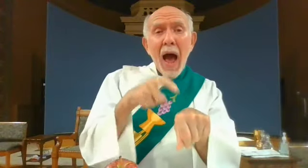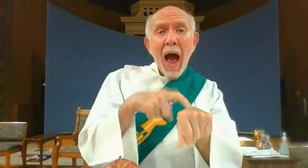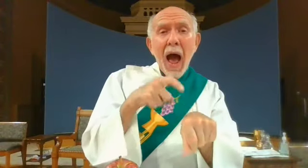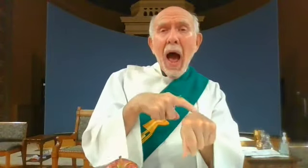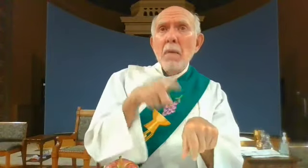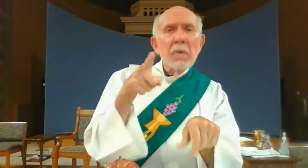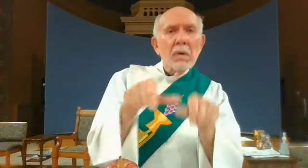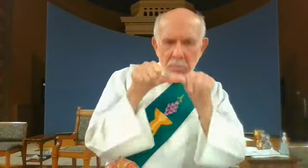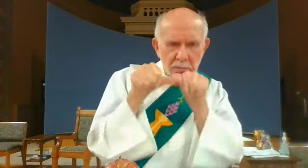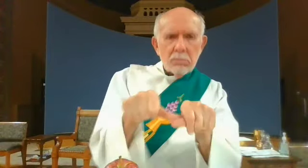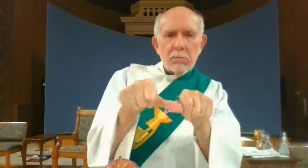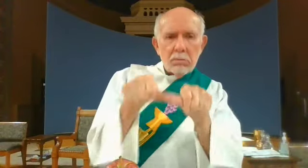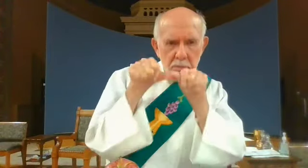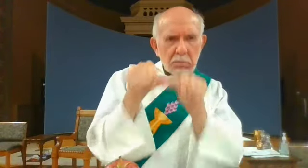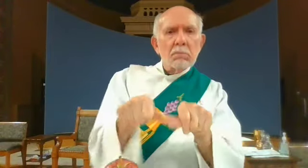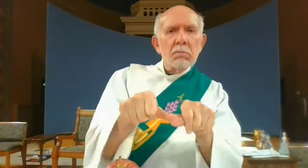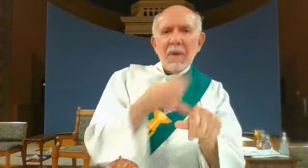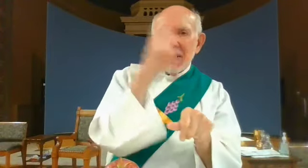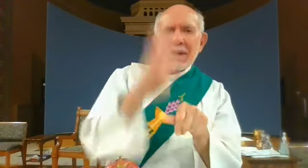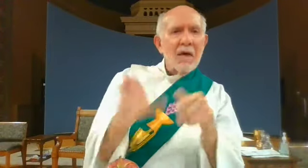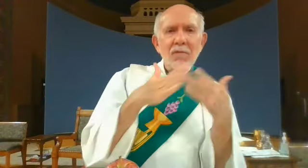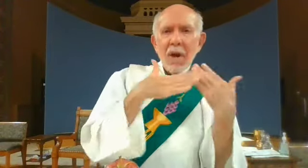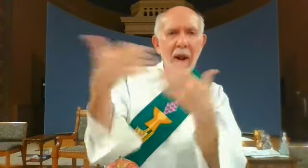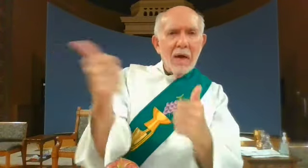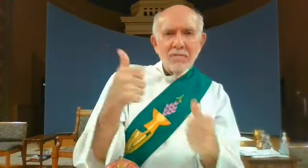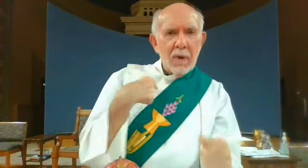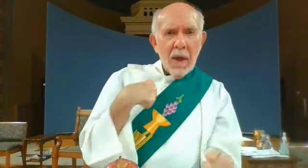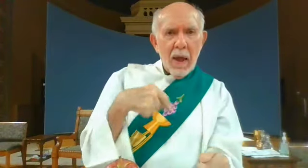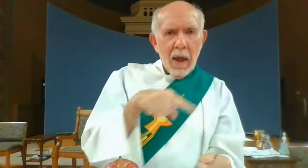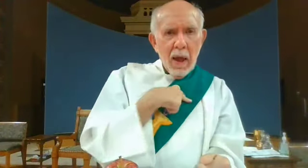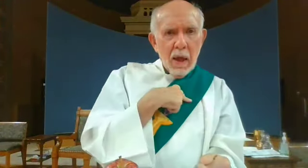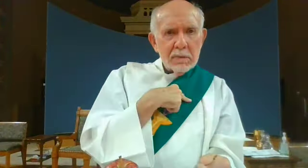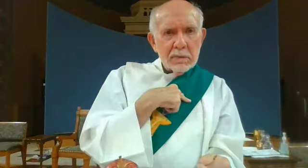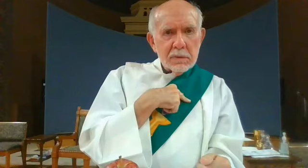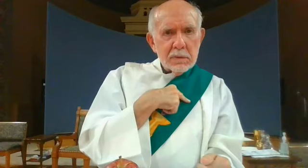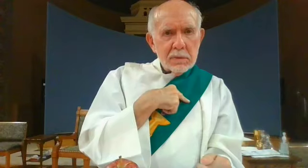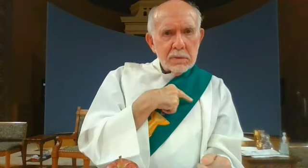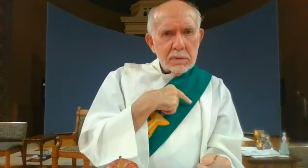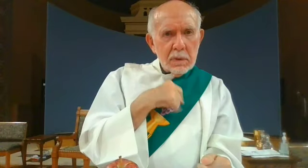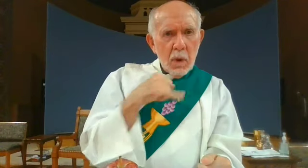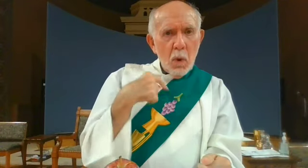times or good times he is always with us he will never leave us